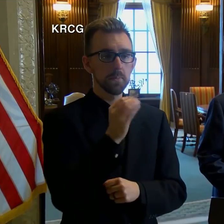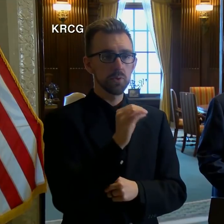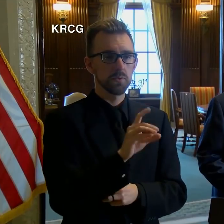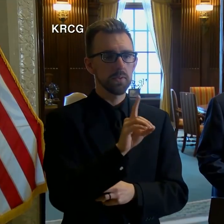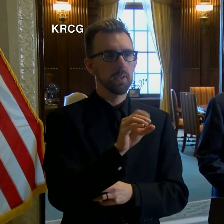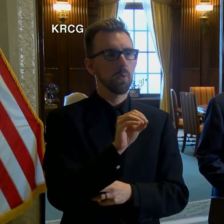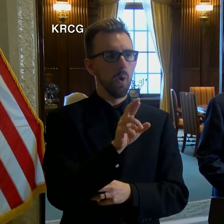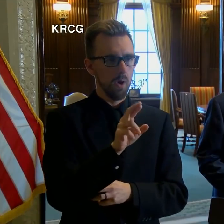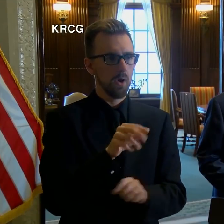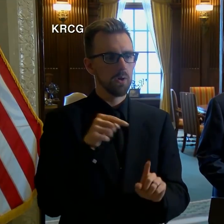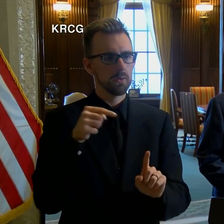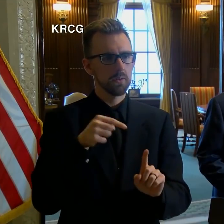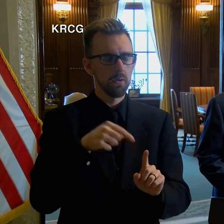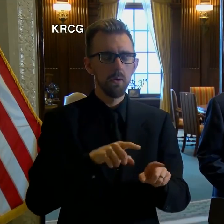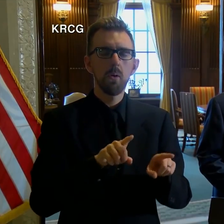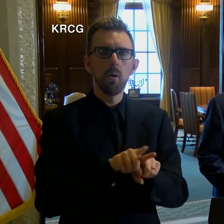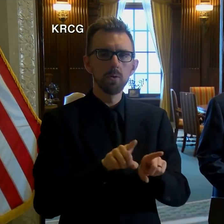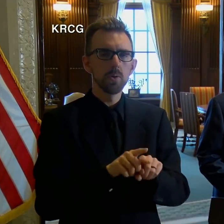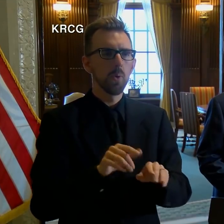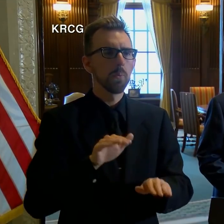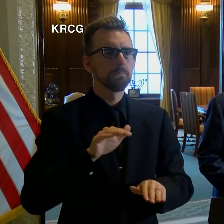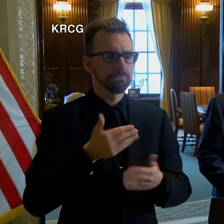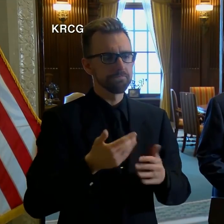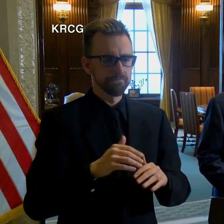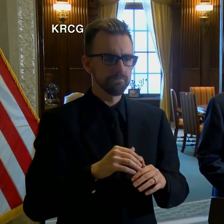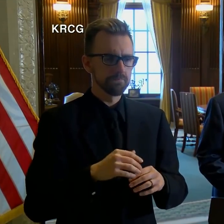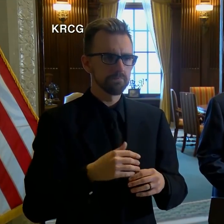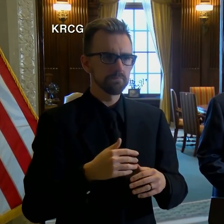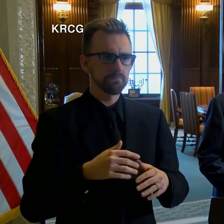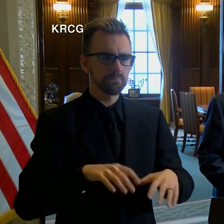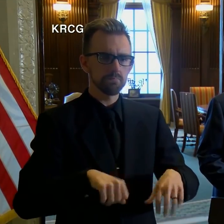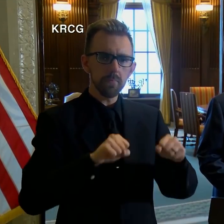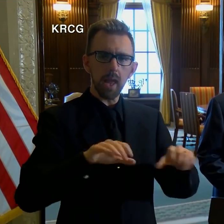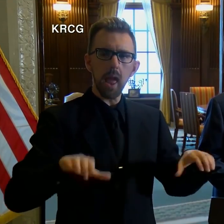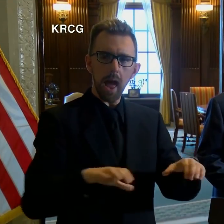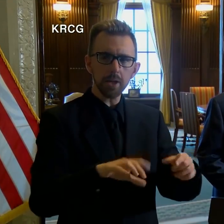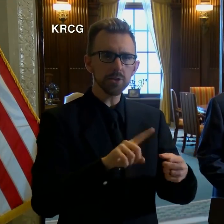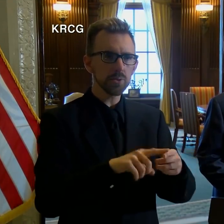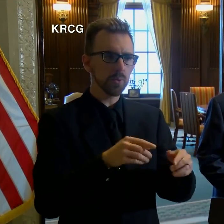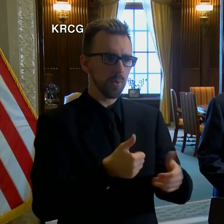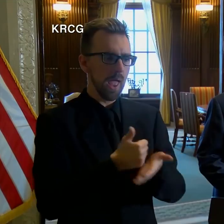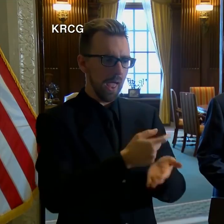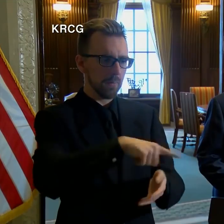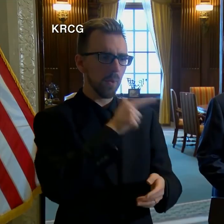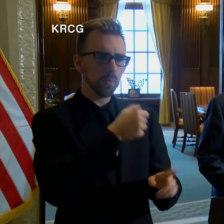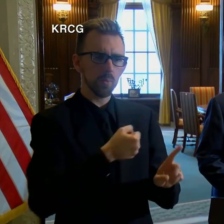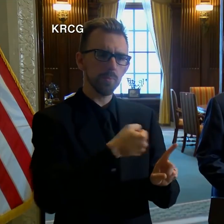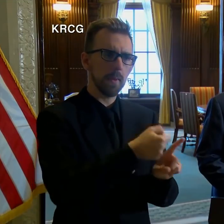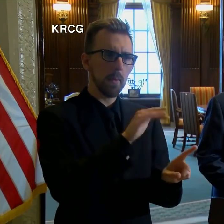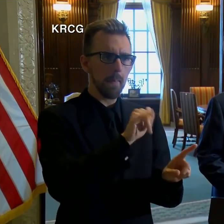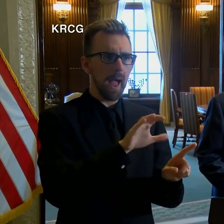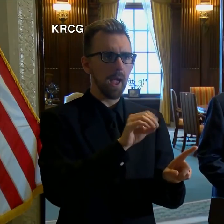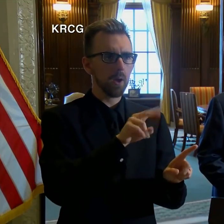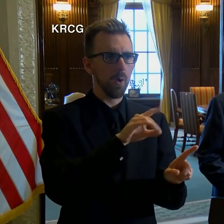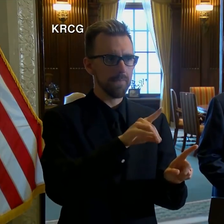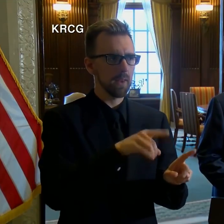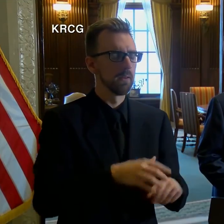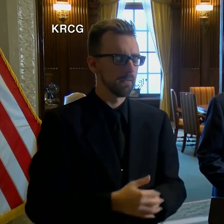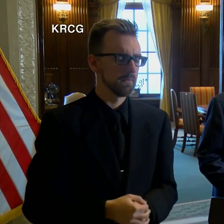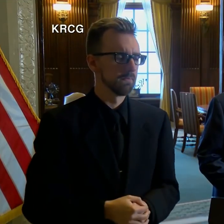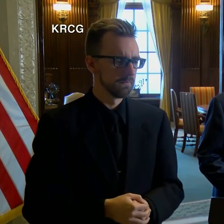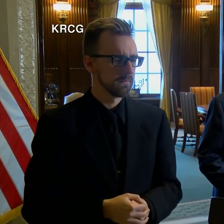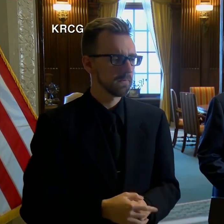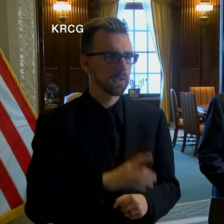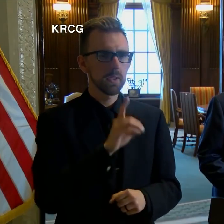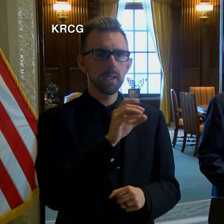has also taken steps to assist those impacted by COVID-19. DOR will